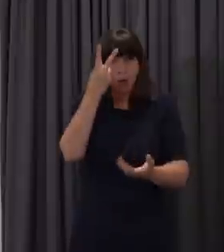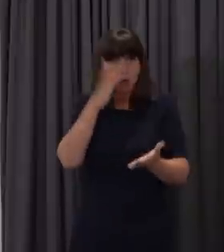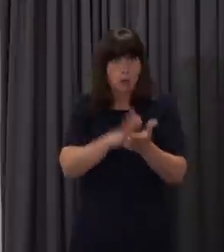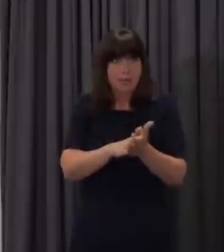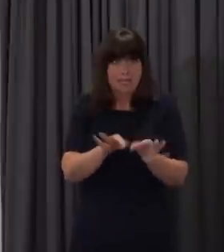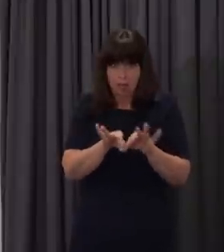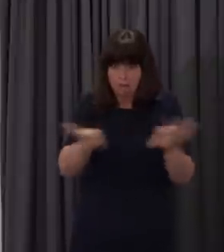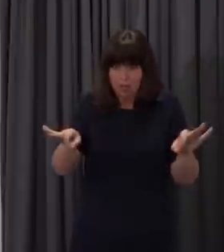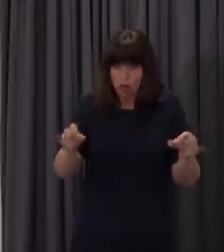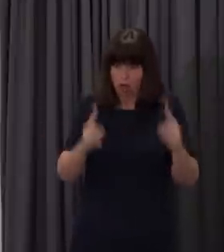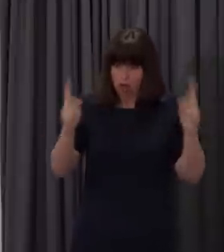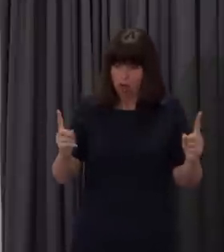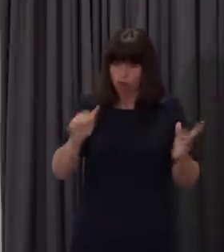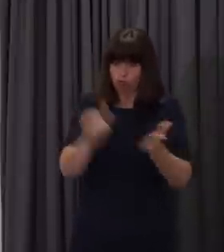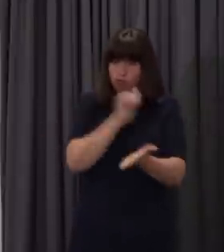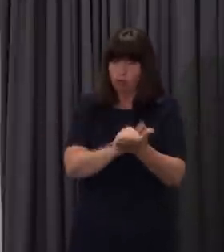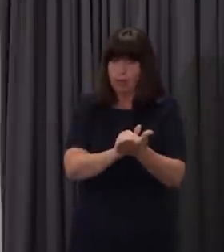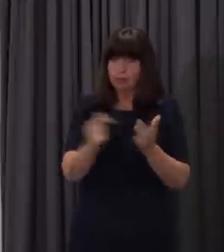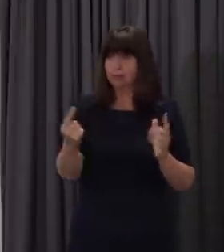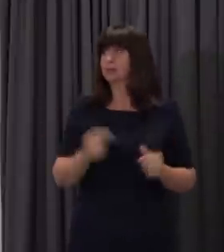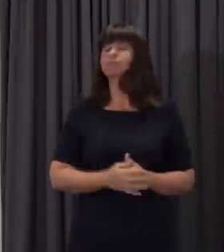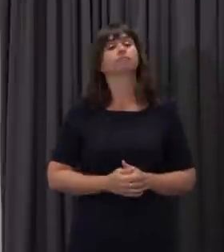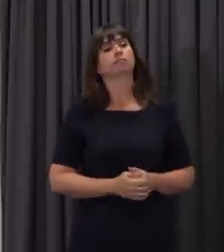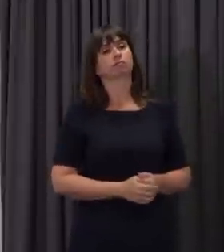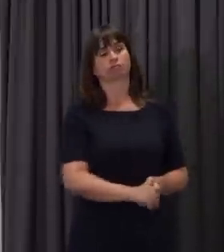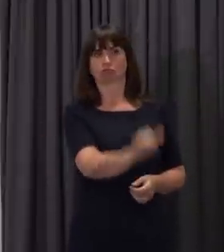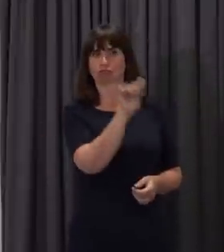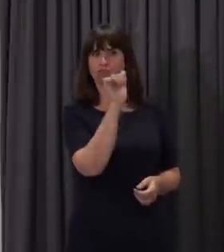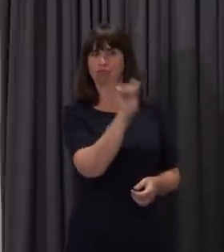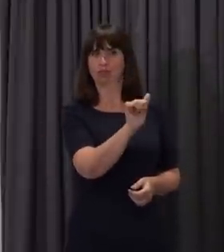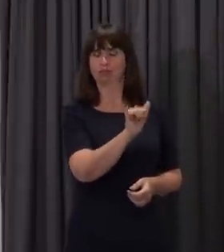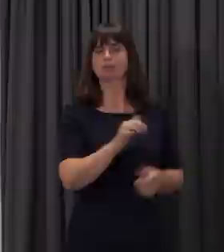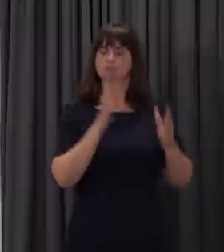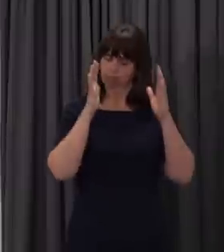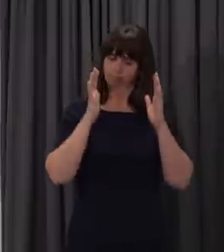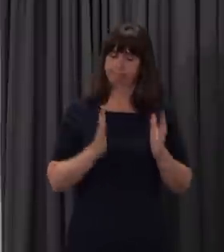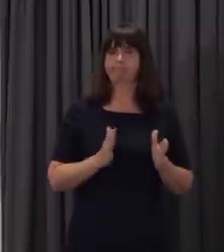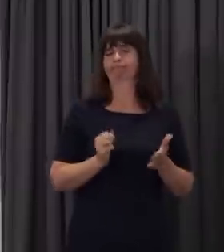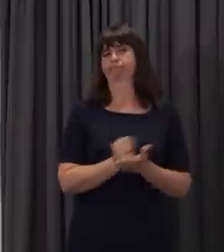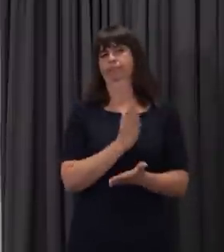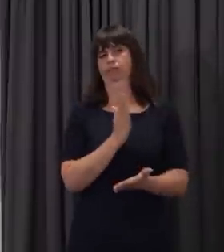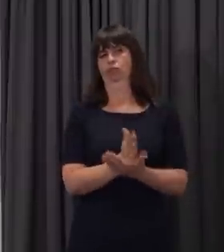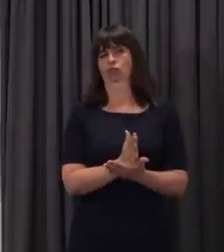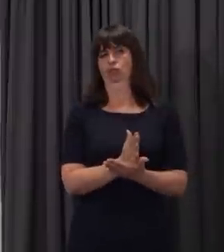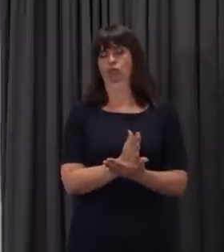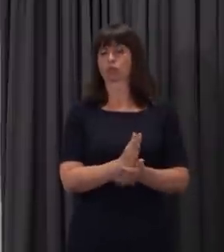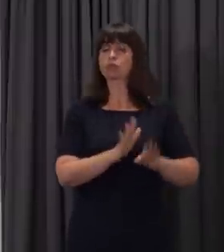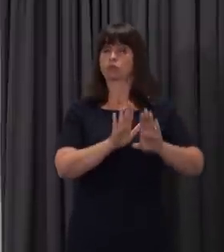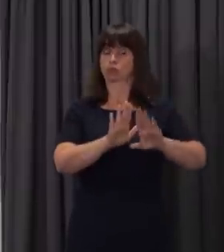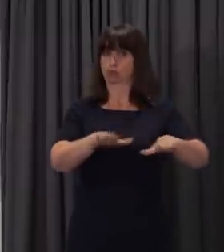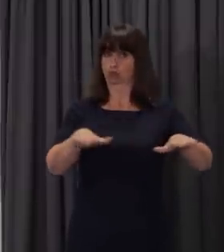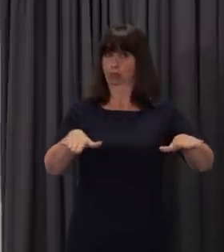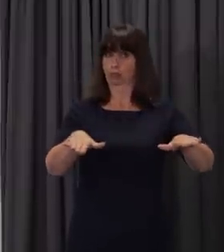two metres, for example? Well, you're absolutely right. We will need to make sure that children